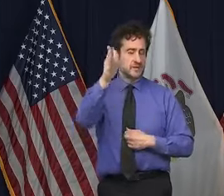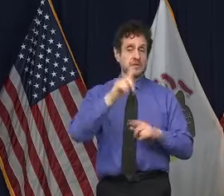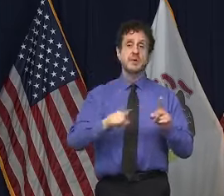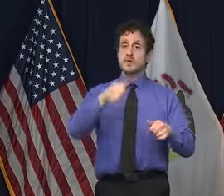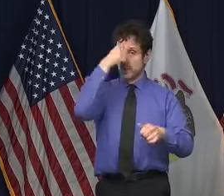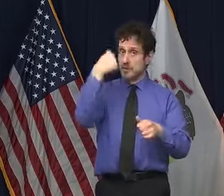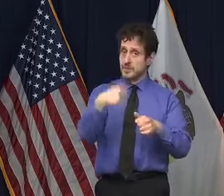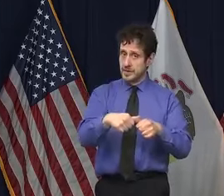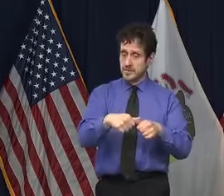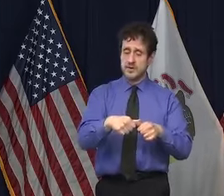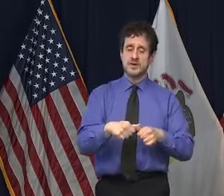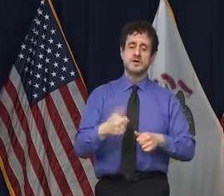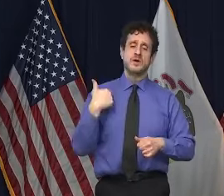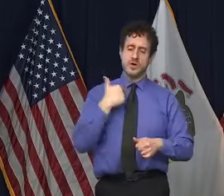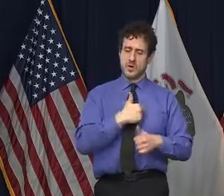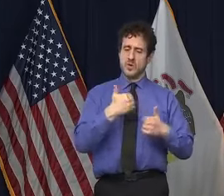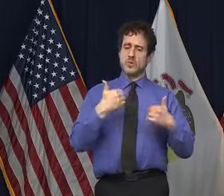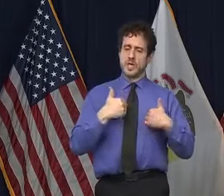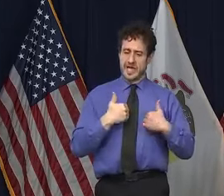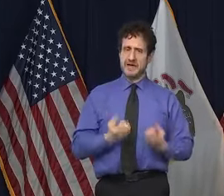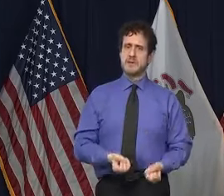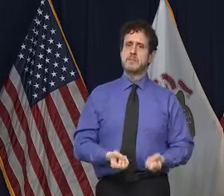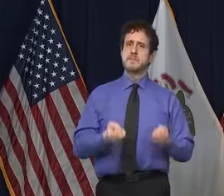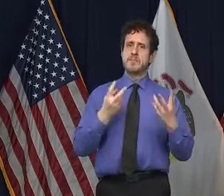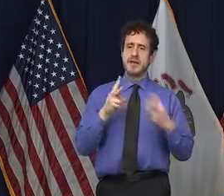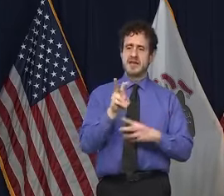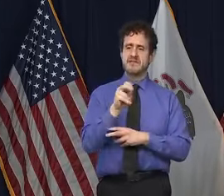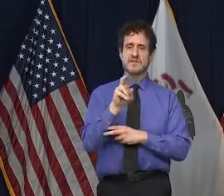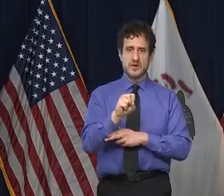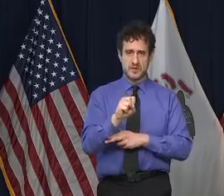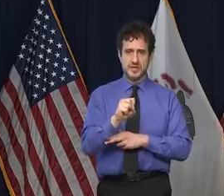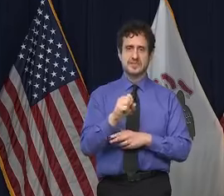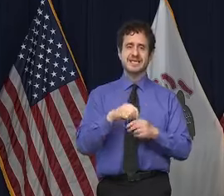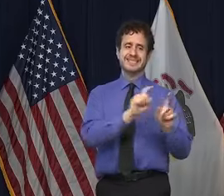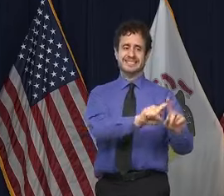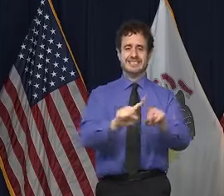quite, you know, we have a number of veterans and a number of veterans' homes.